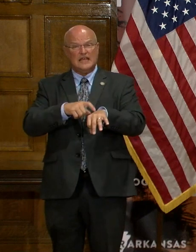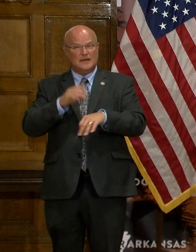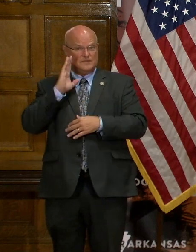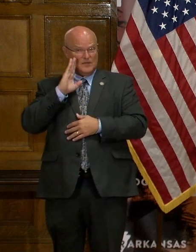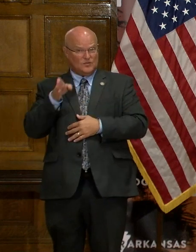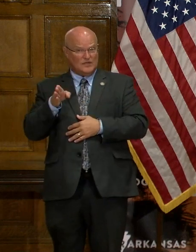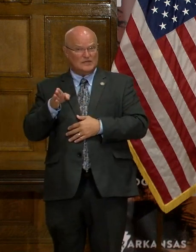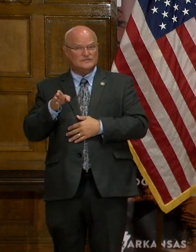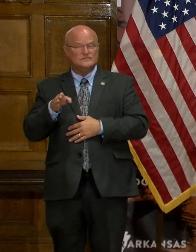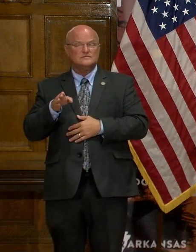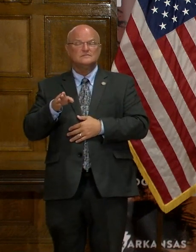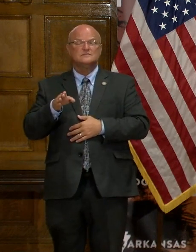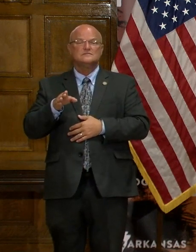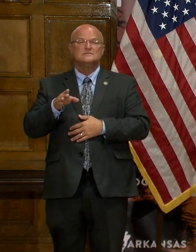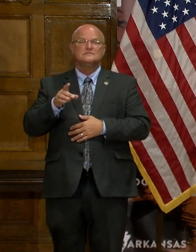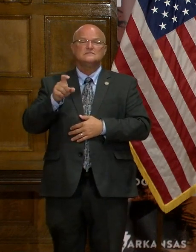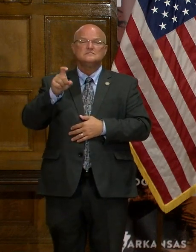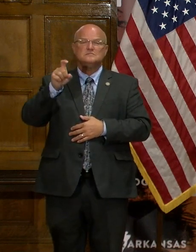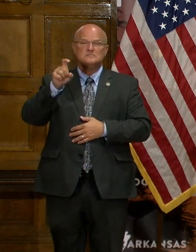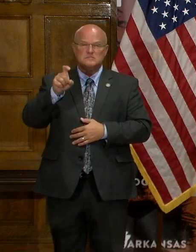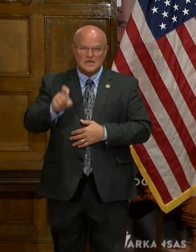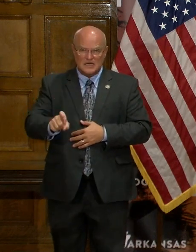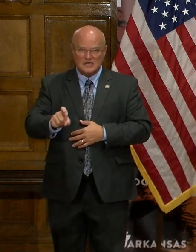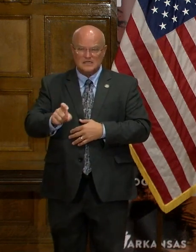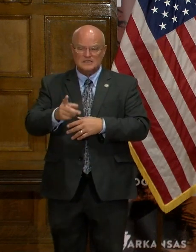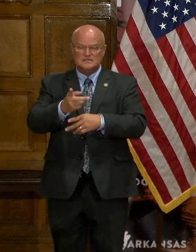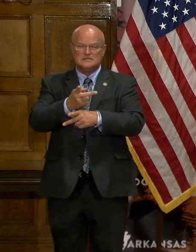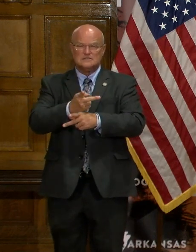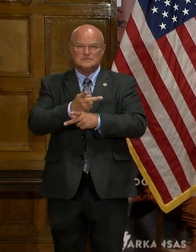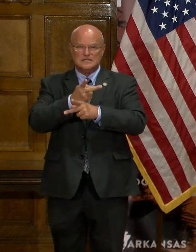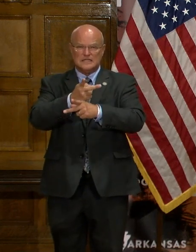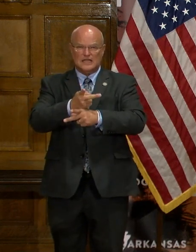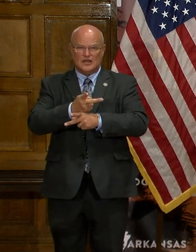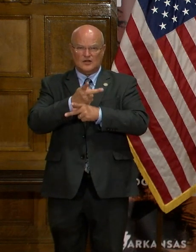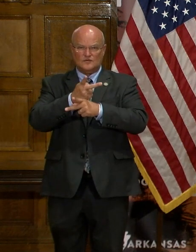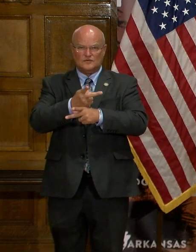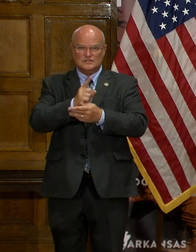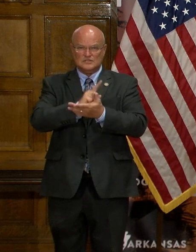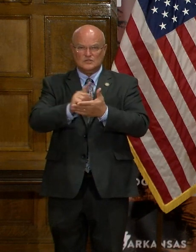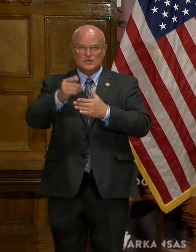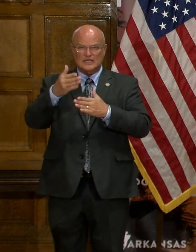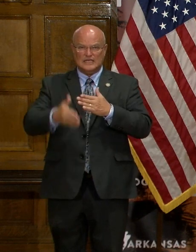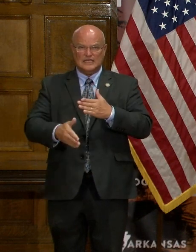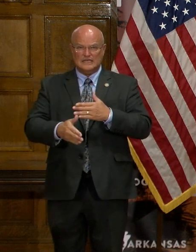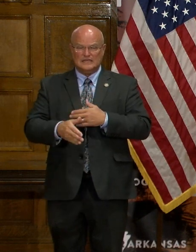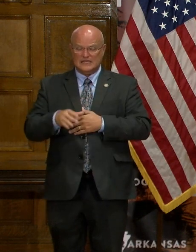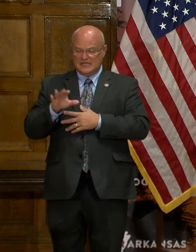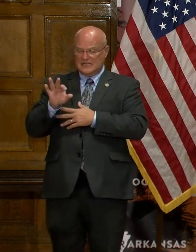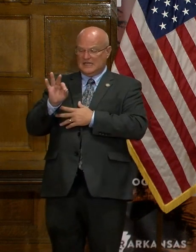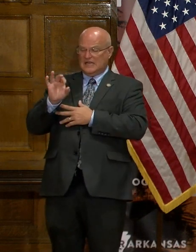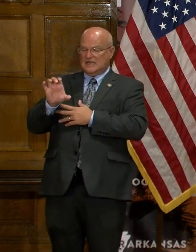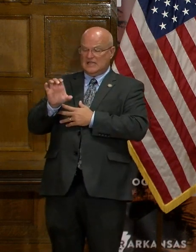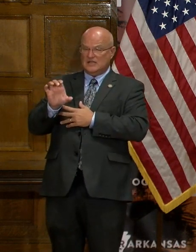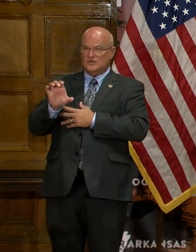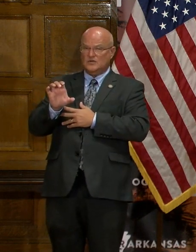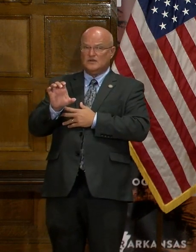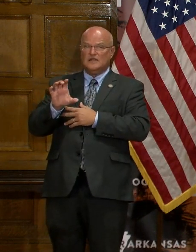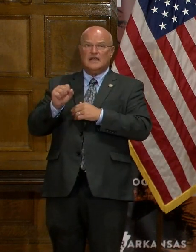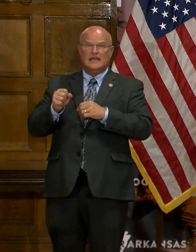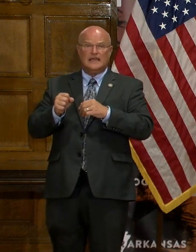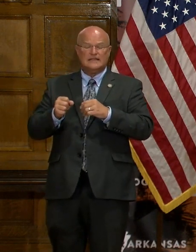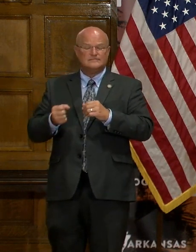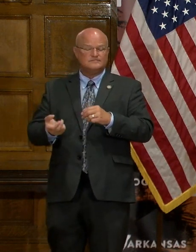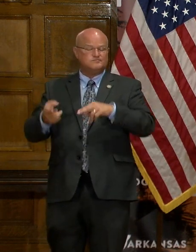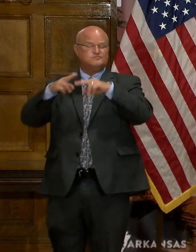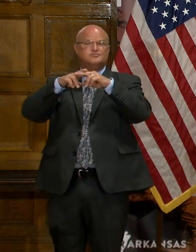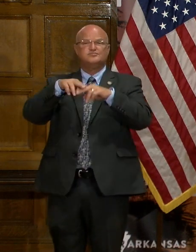And you've got to be cautious over this weekend because 900 cases can be 1500 cases,